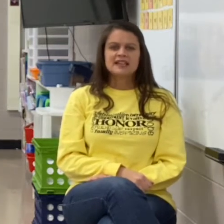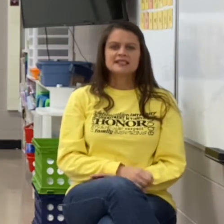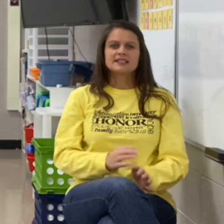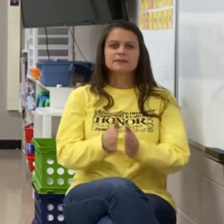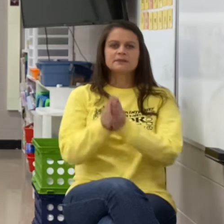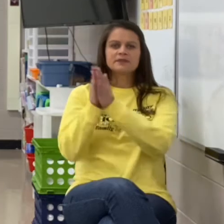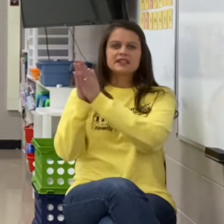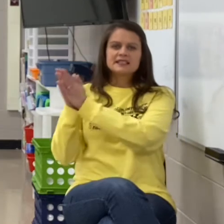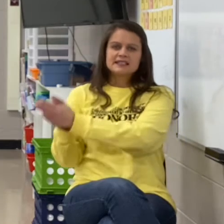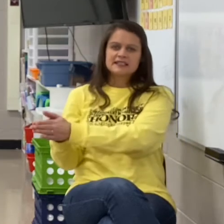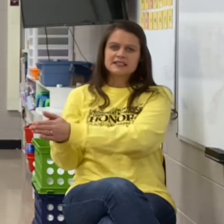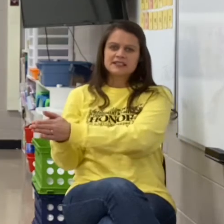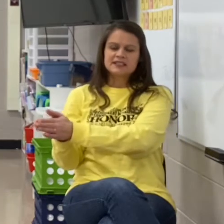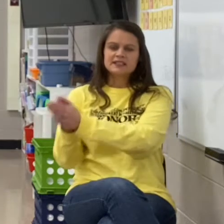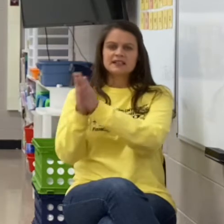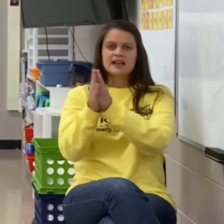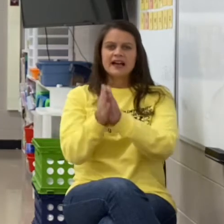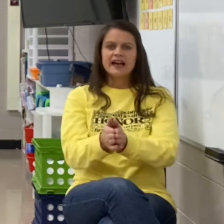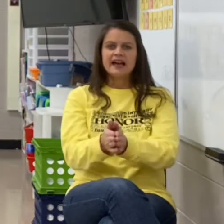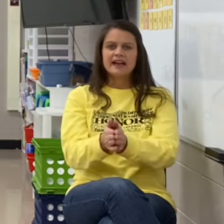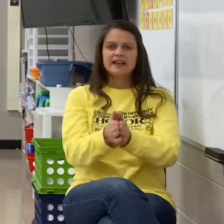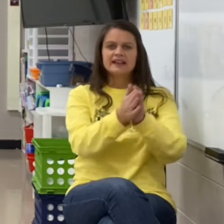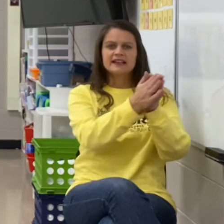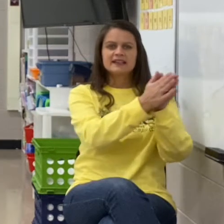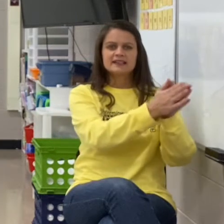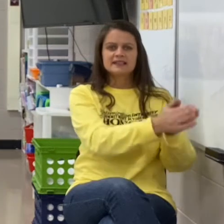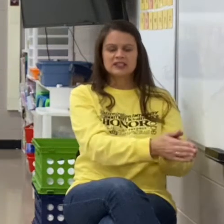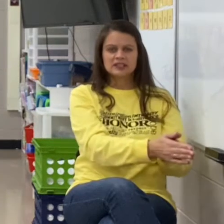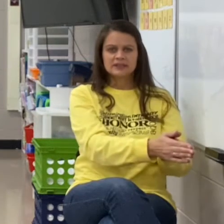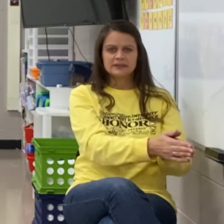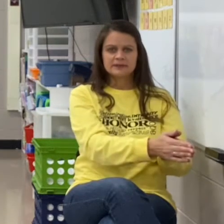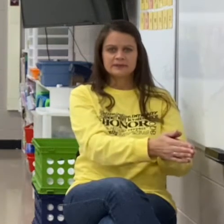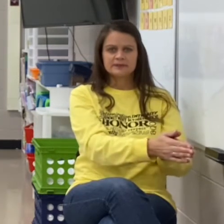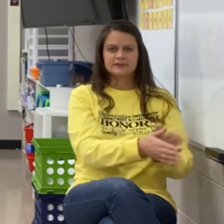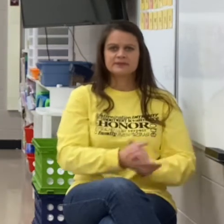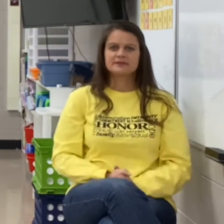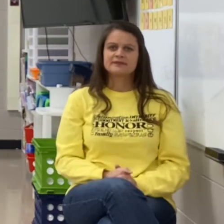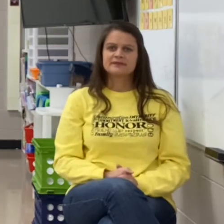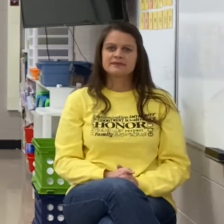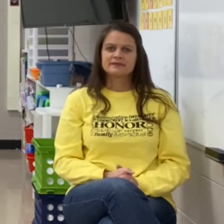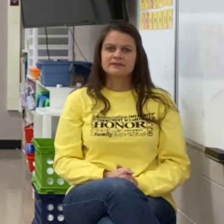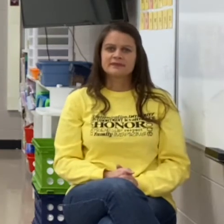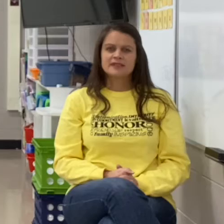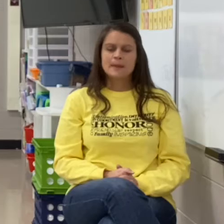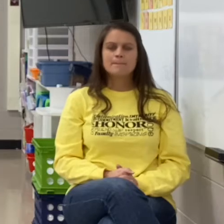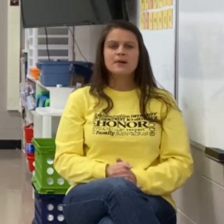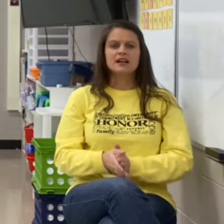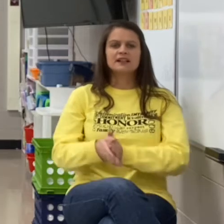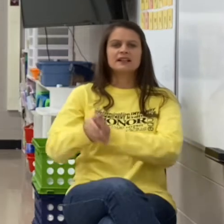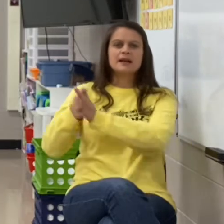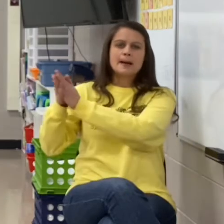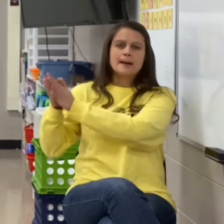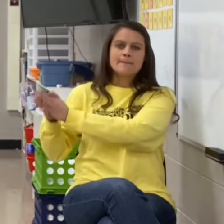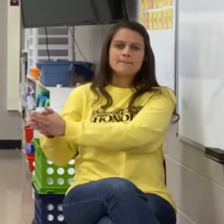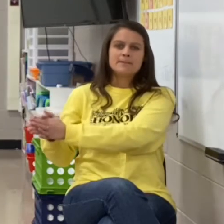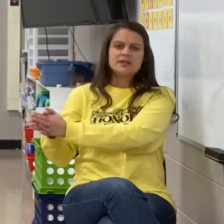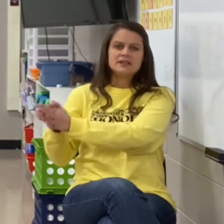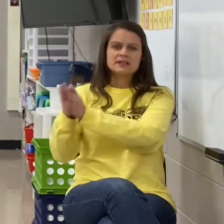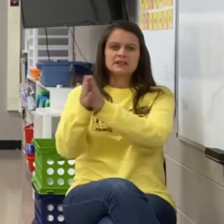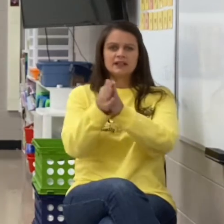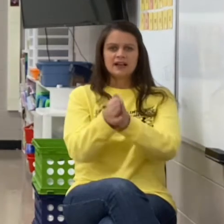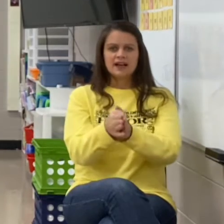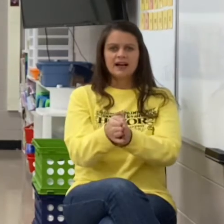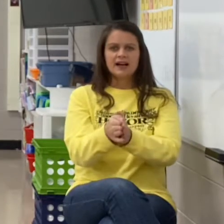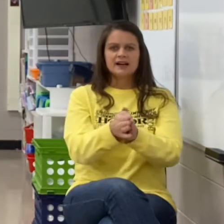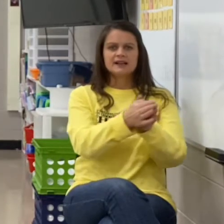Set. S. Eh. T. Bug. Bug. B.